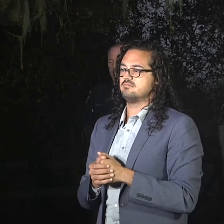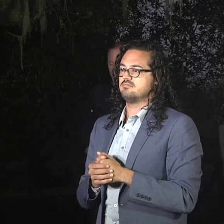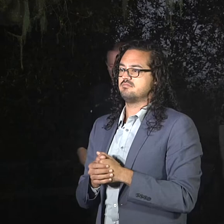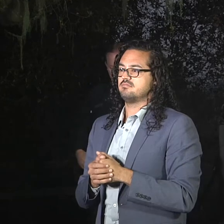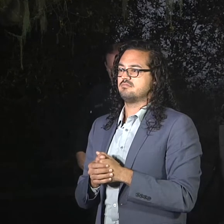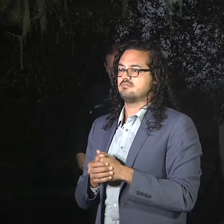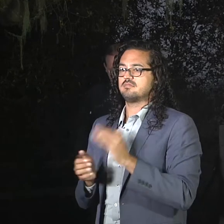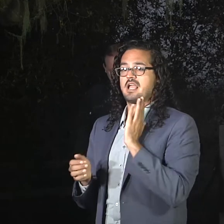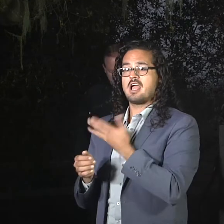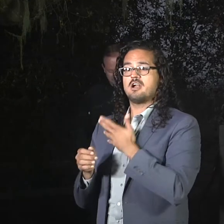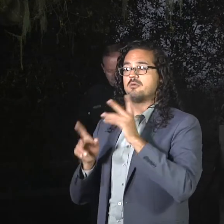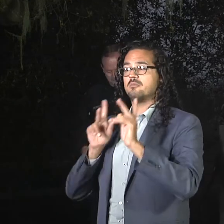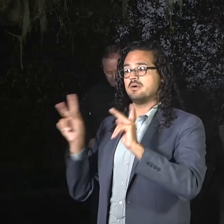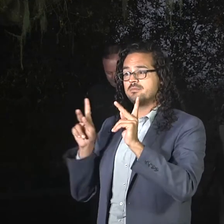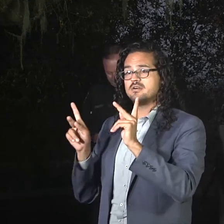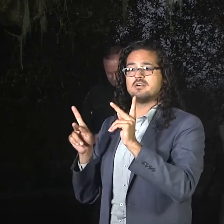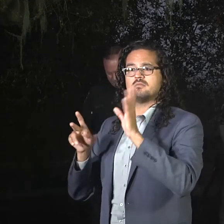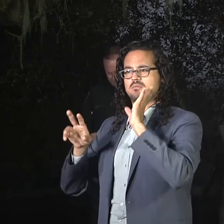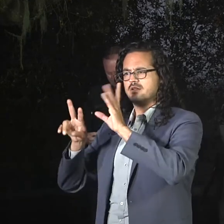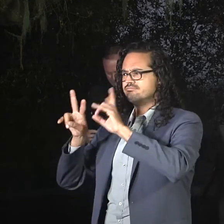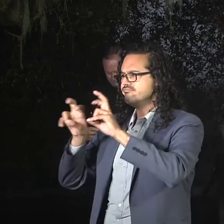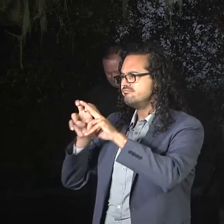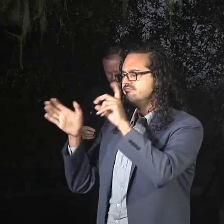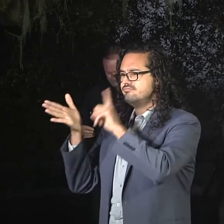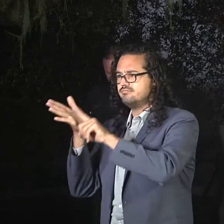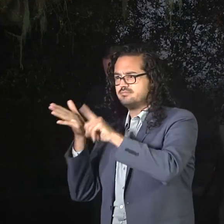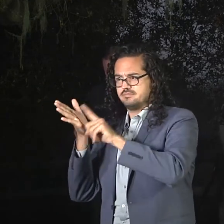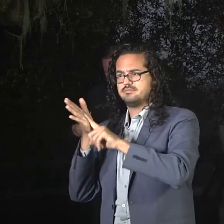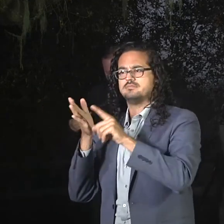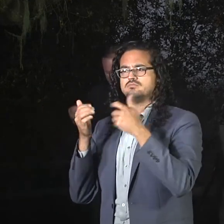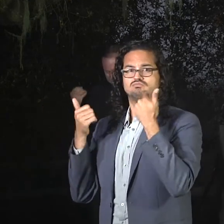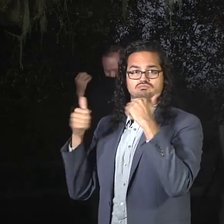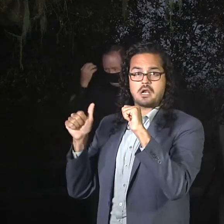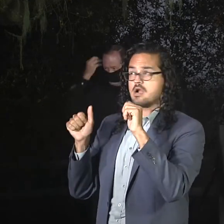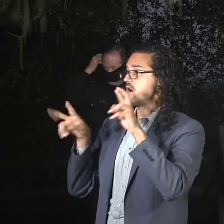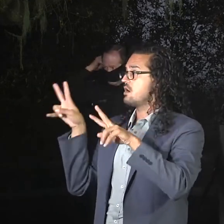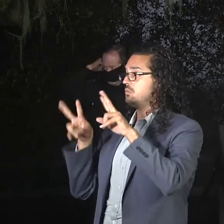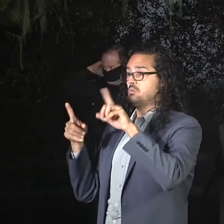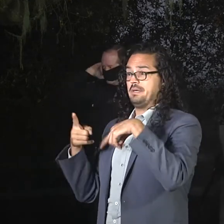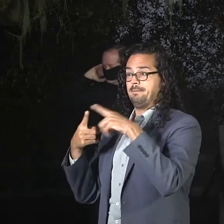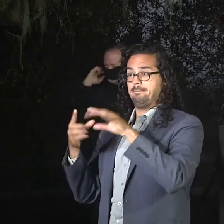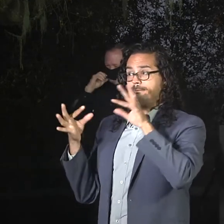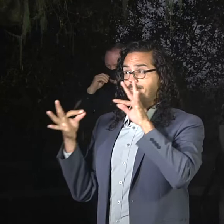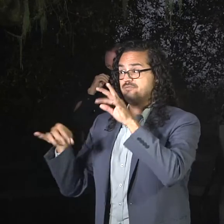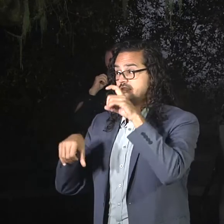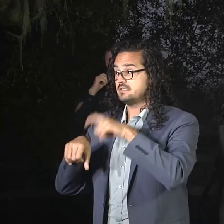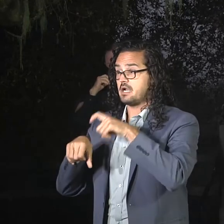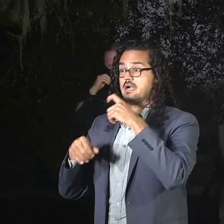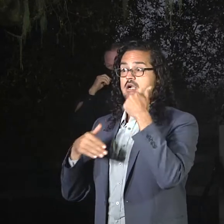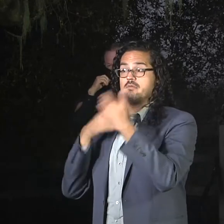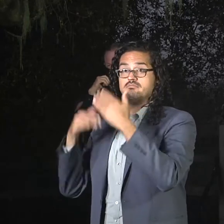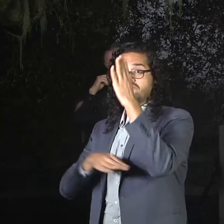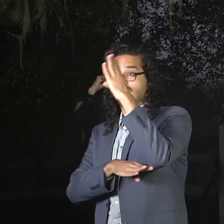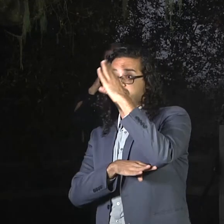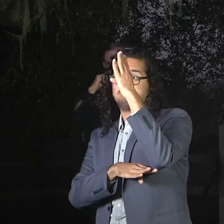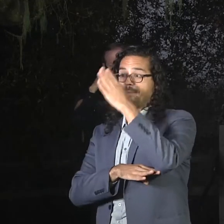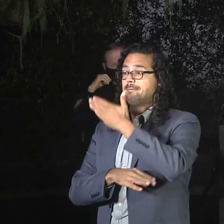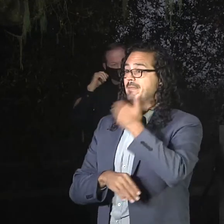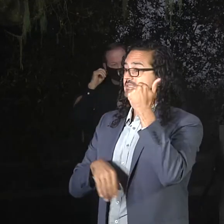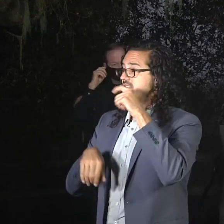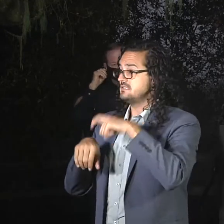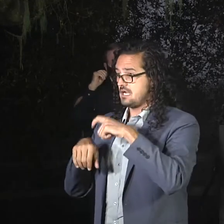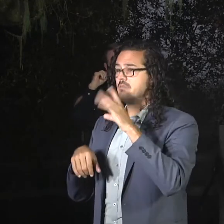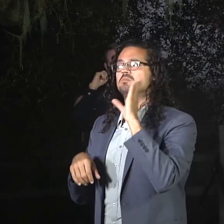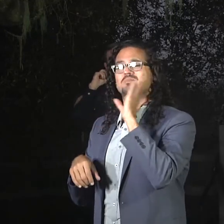do it at the best possible time so we have the best possible results from the operation. So, yes, it will be visible because you will see increased smoke